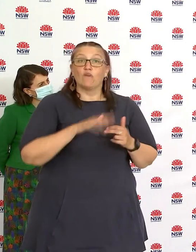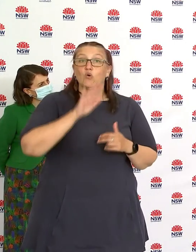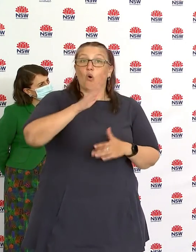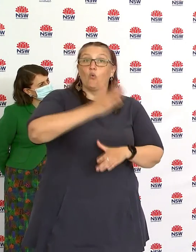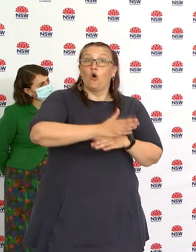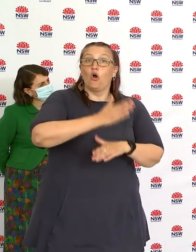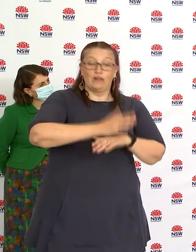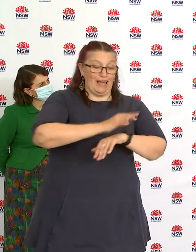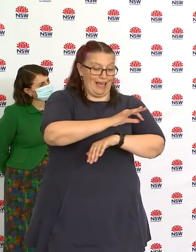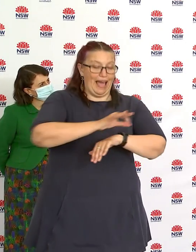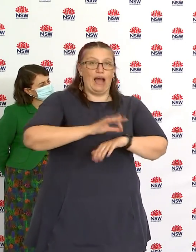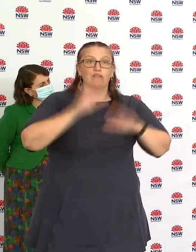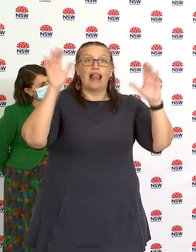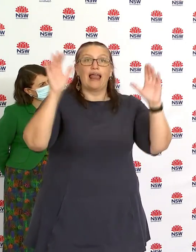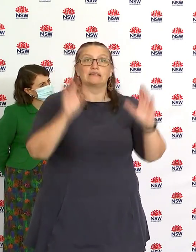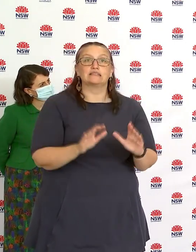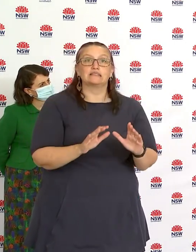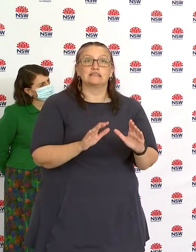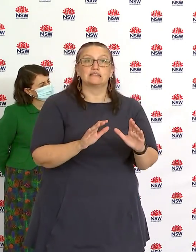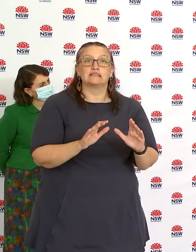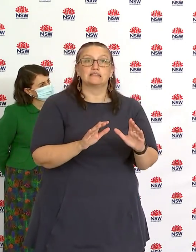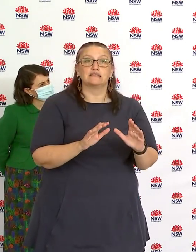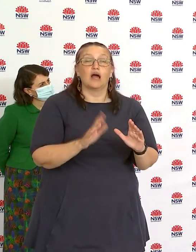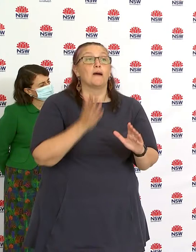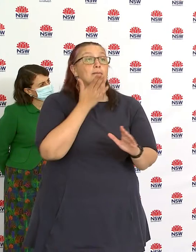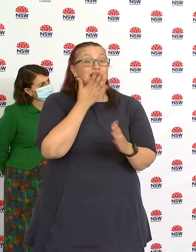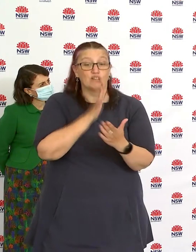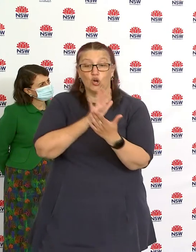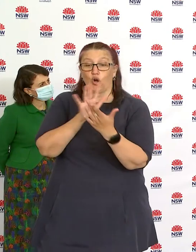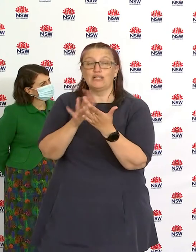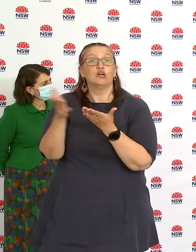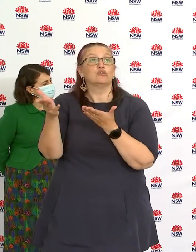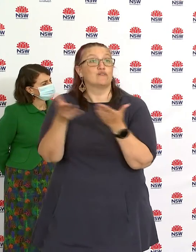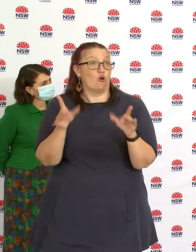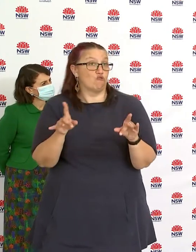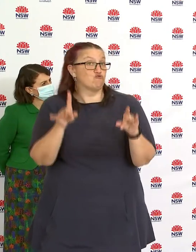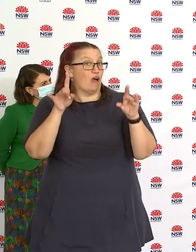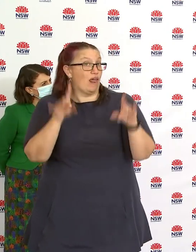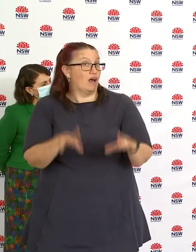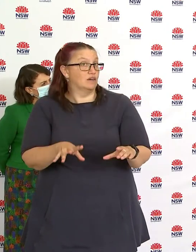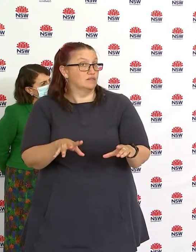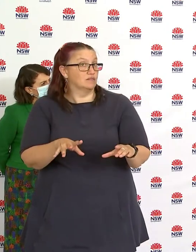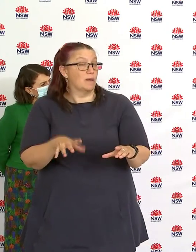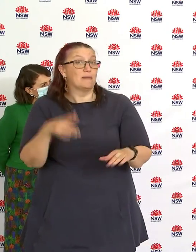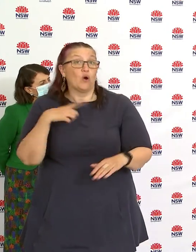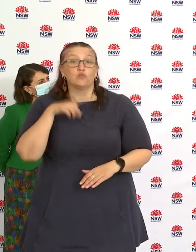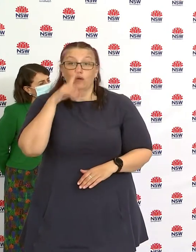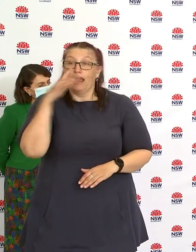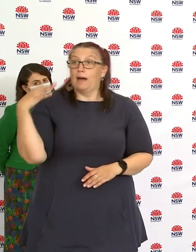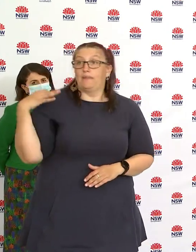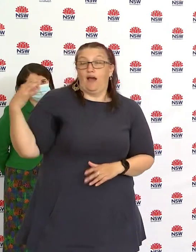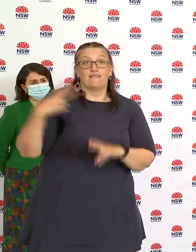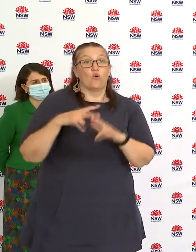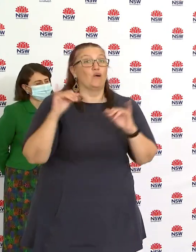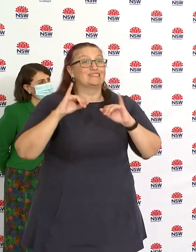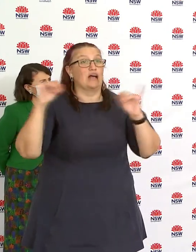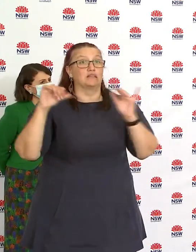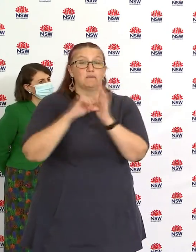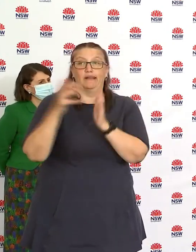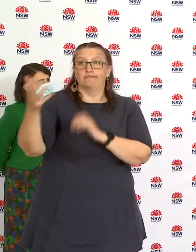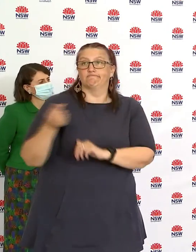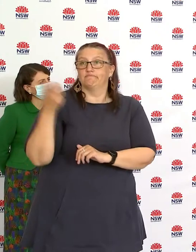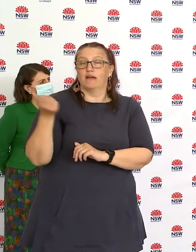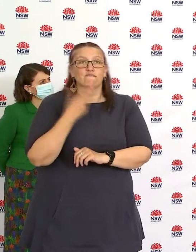across the state please contact service australia because that's where uh those disaster payments we made uh can be accessed um and obviously